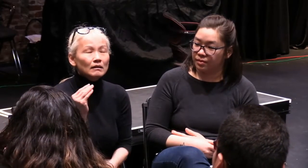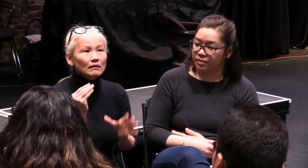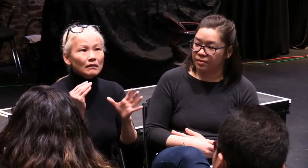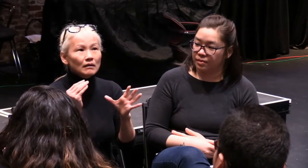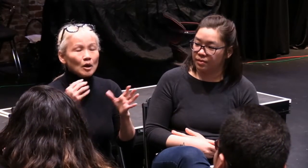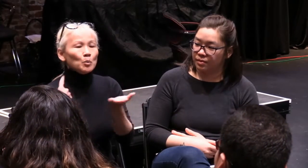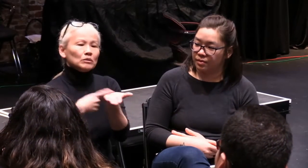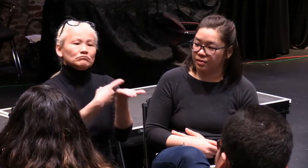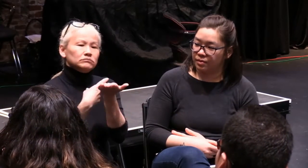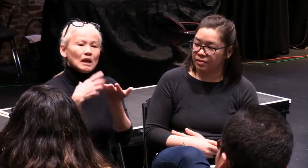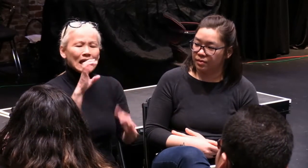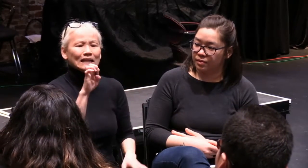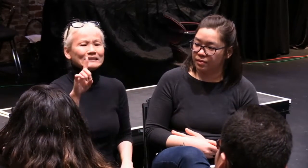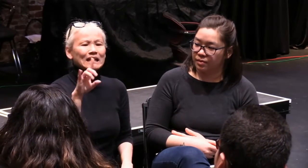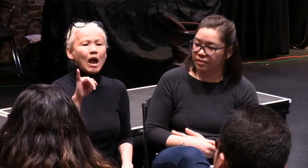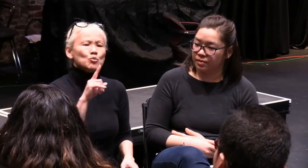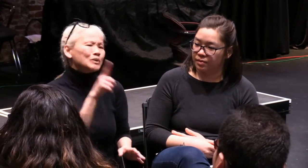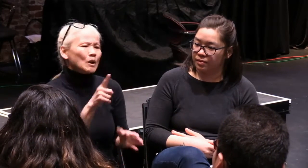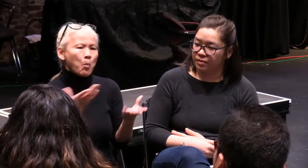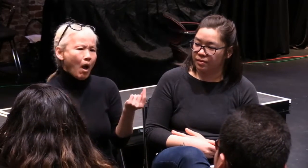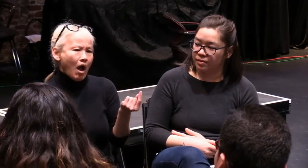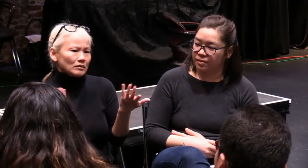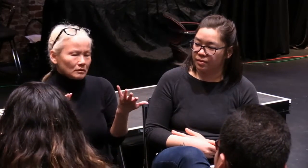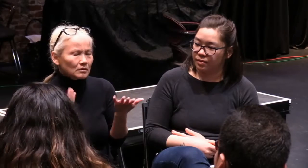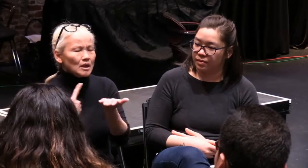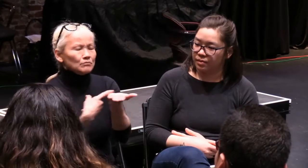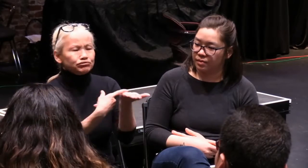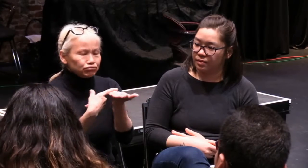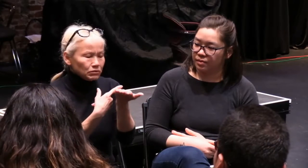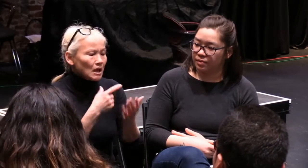people of color present. Out of 700.